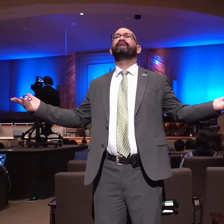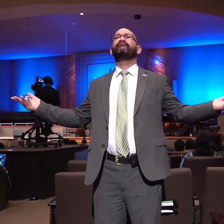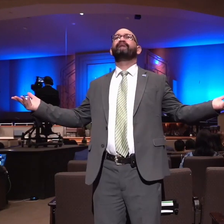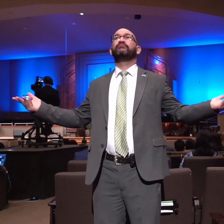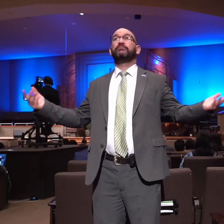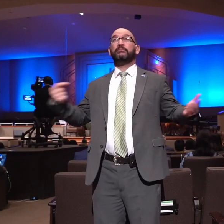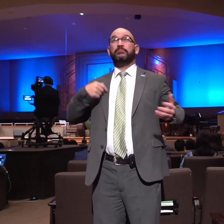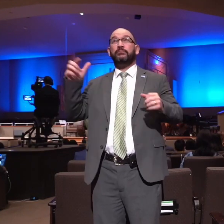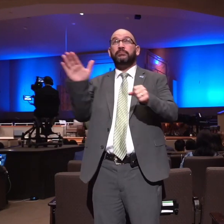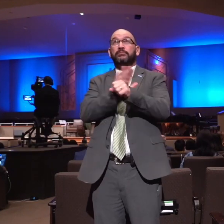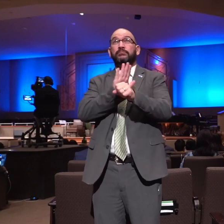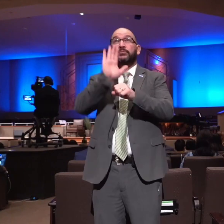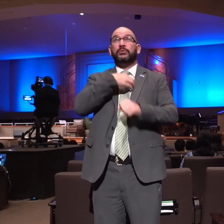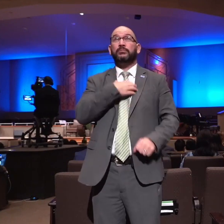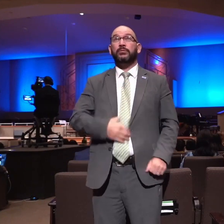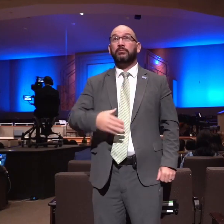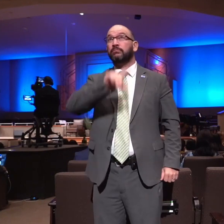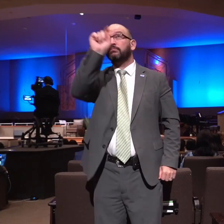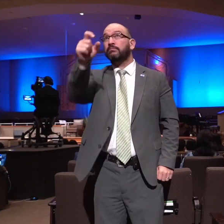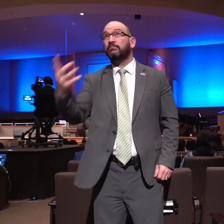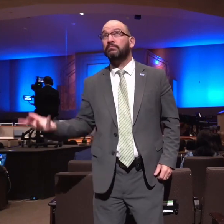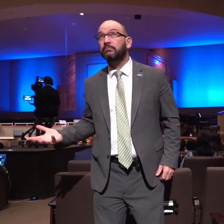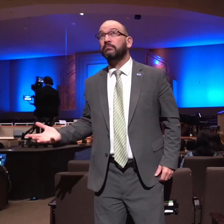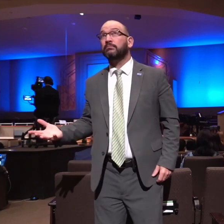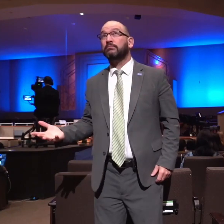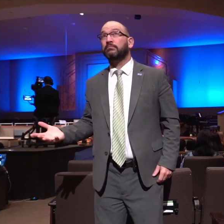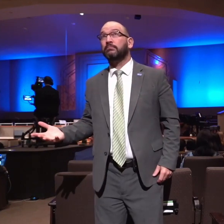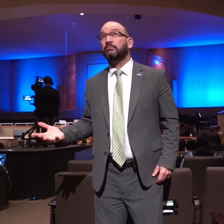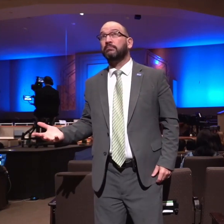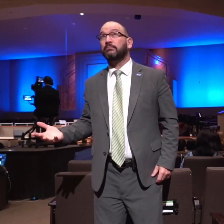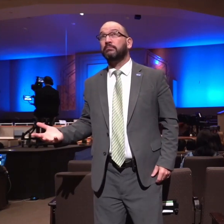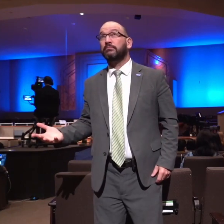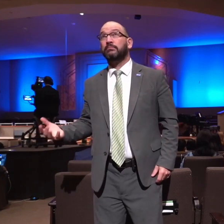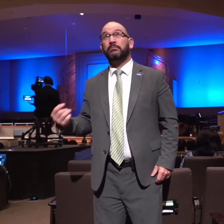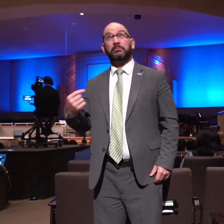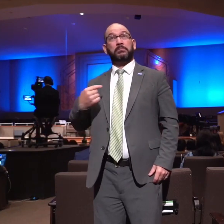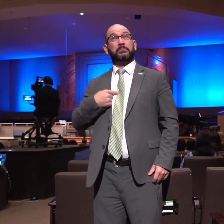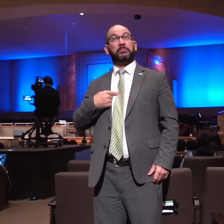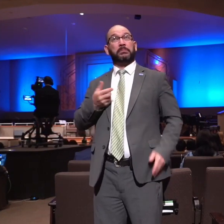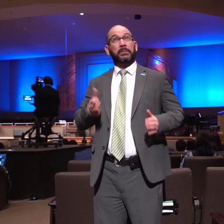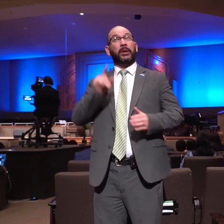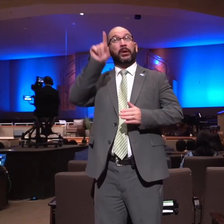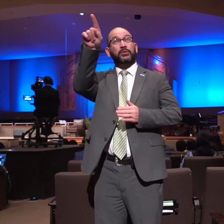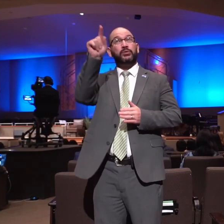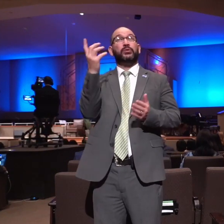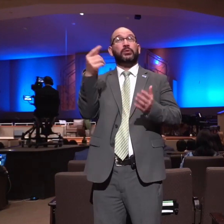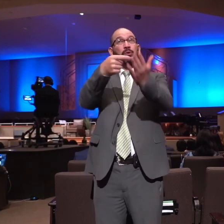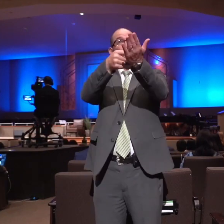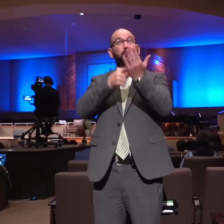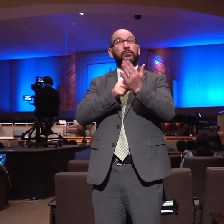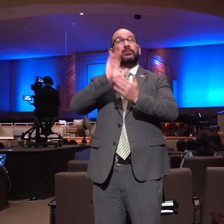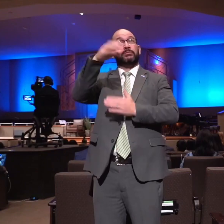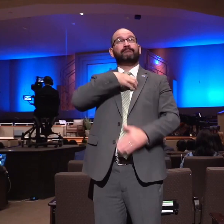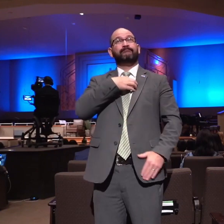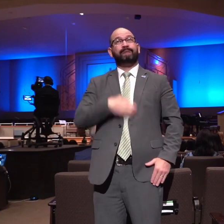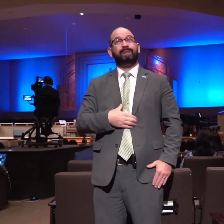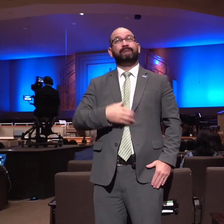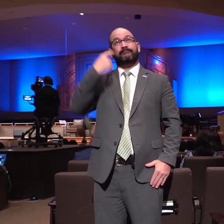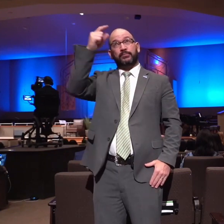have I even allowed God to show me what that purpose